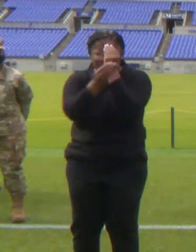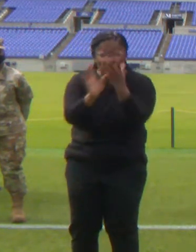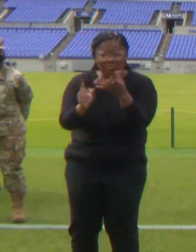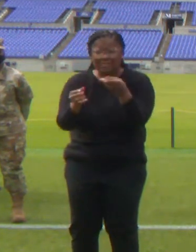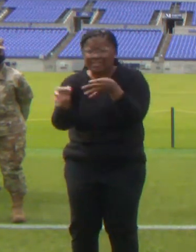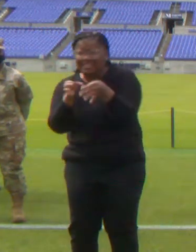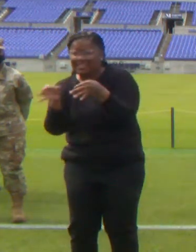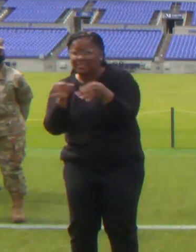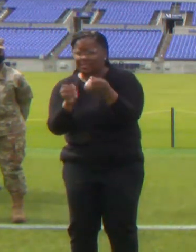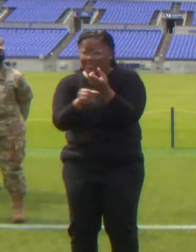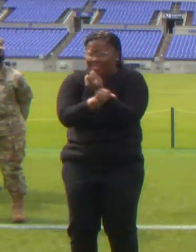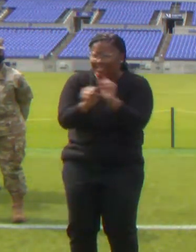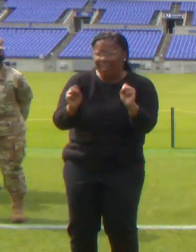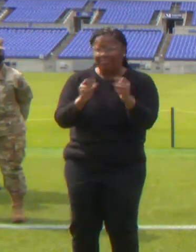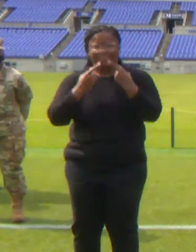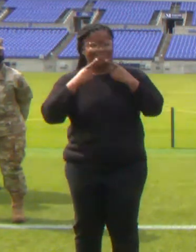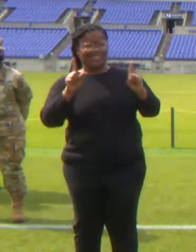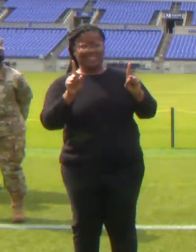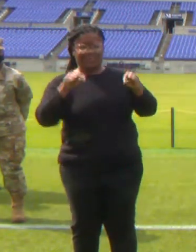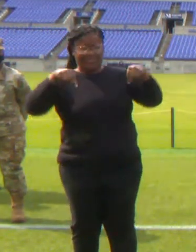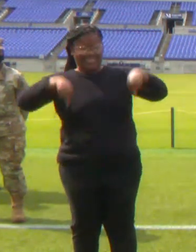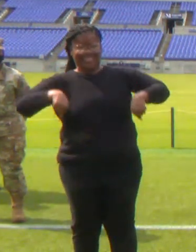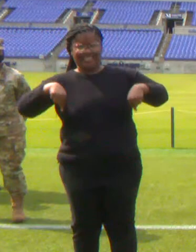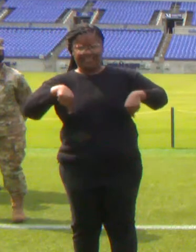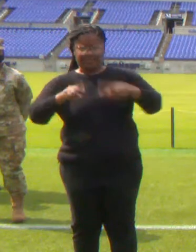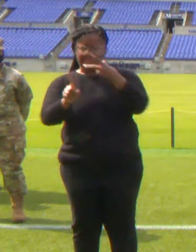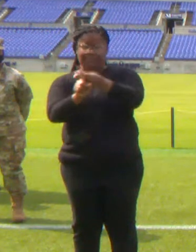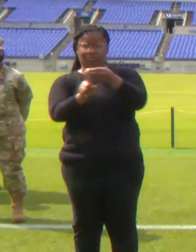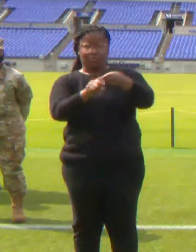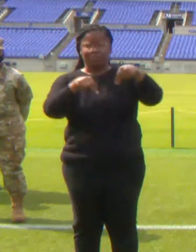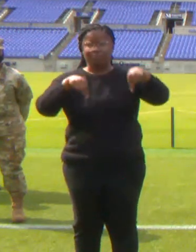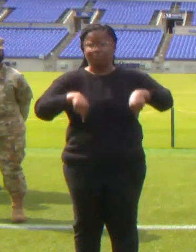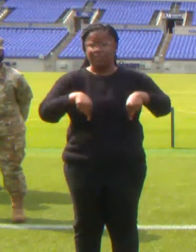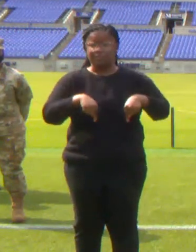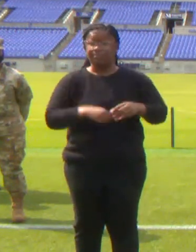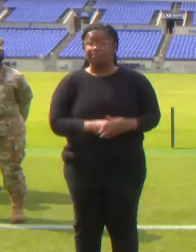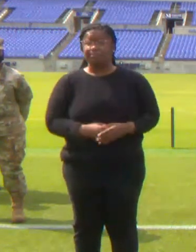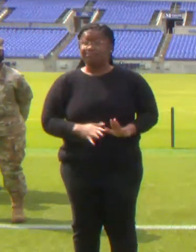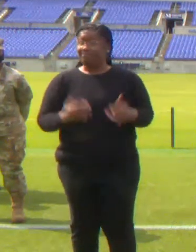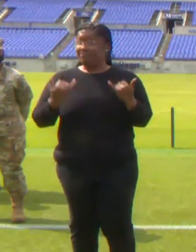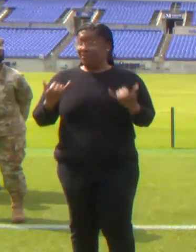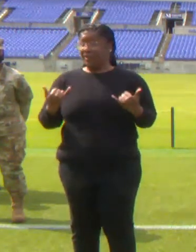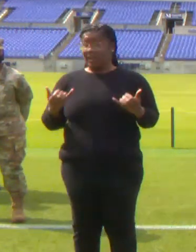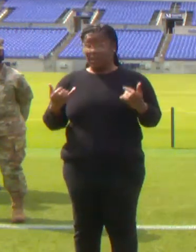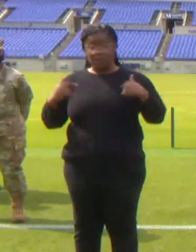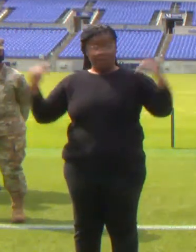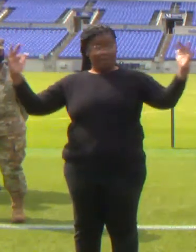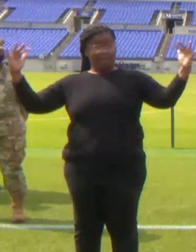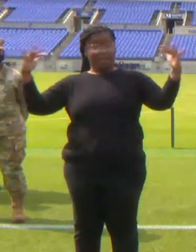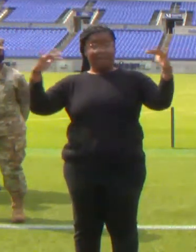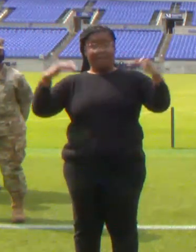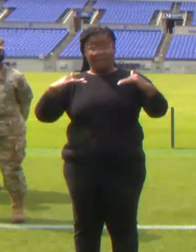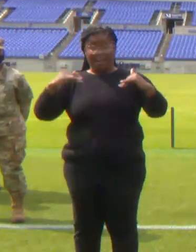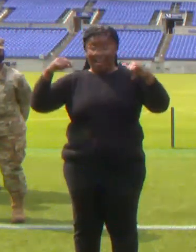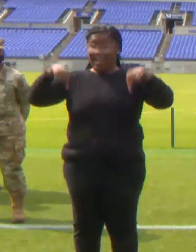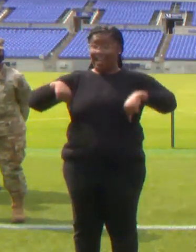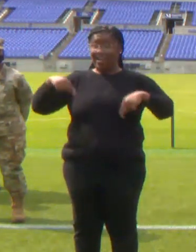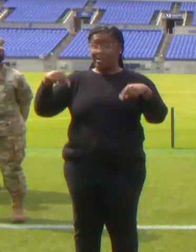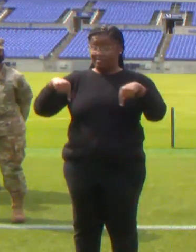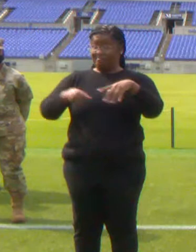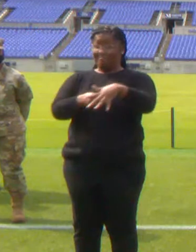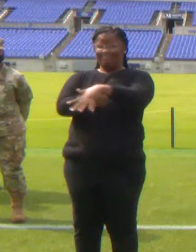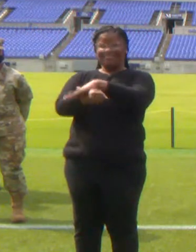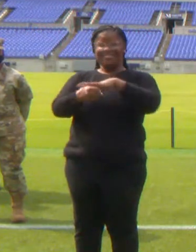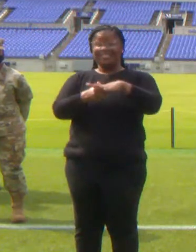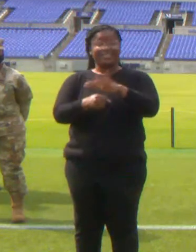of these vaccines. This morning, we have gathered together at a place that in